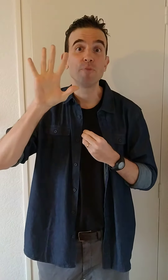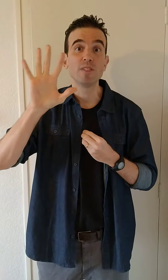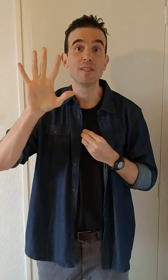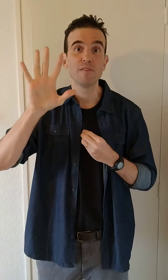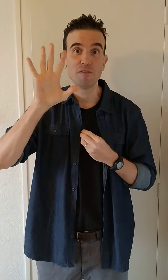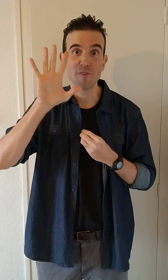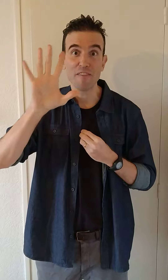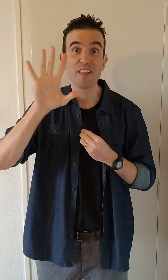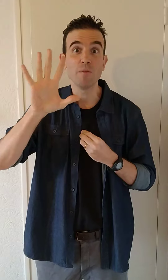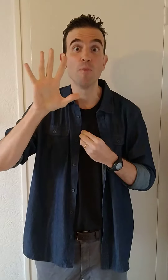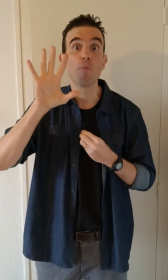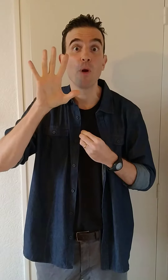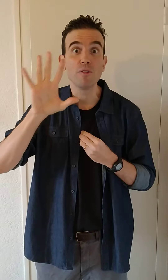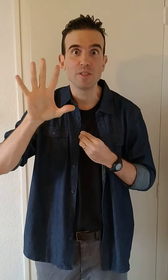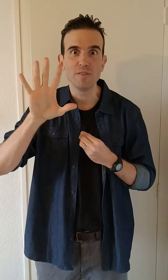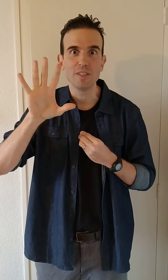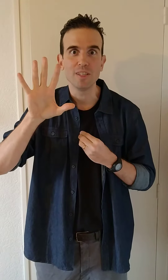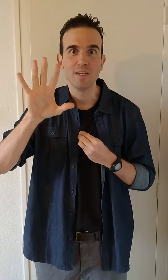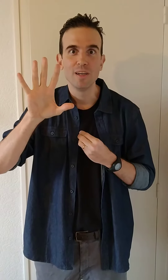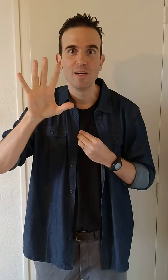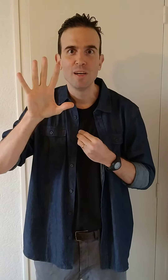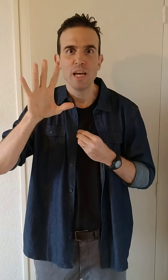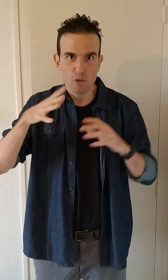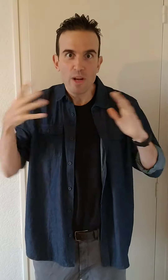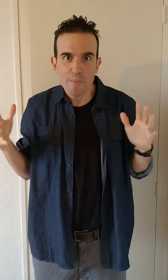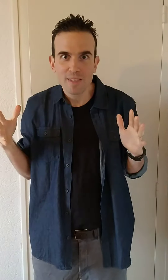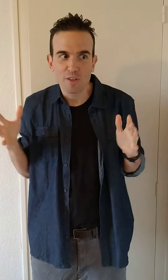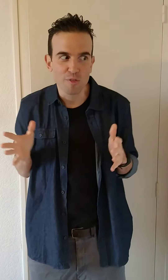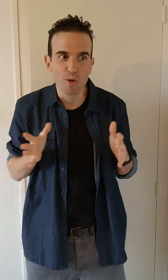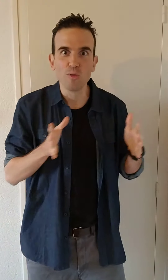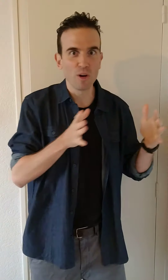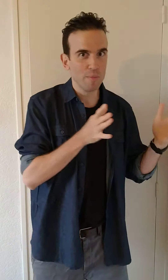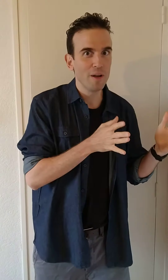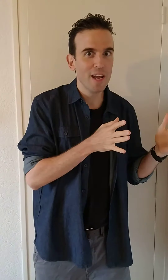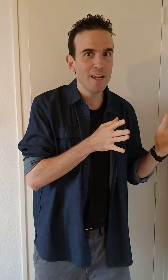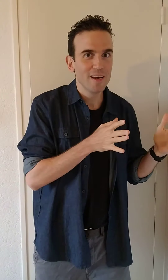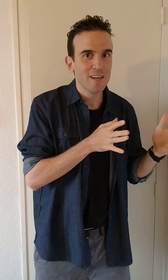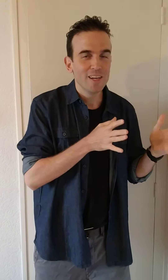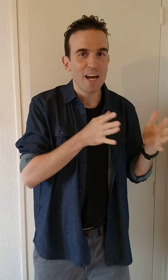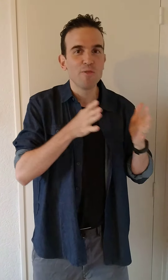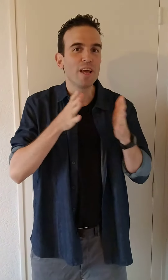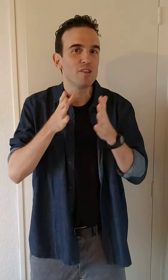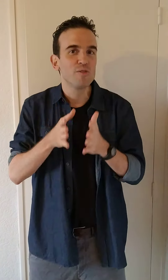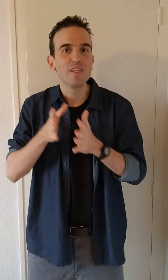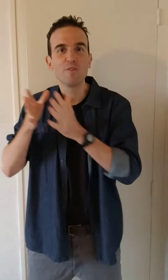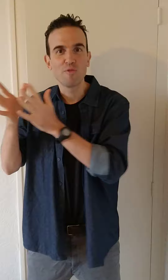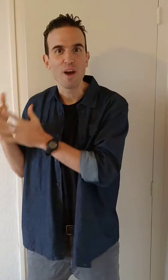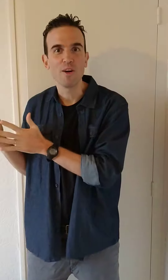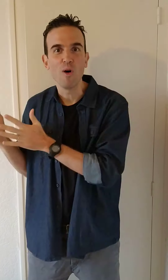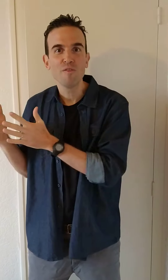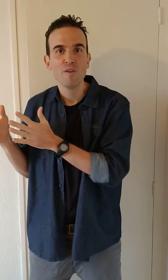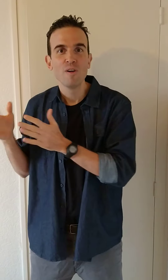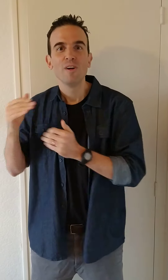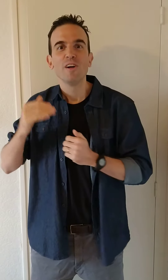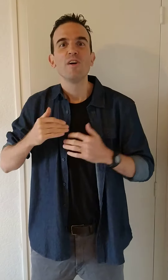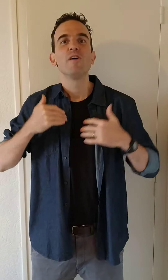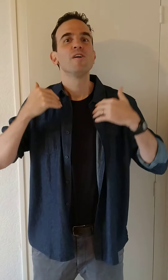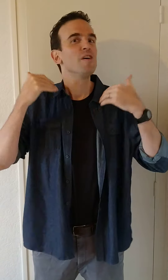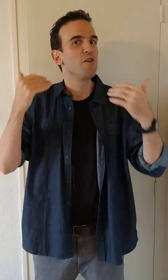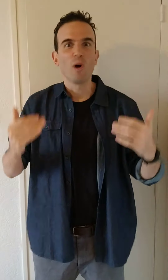times more productivity. It really means that if you go to work on Monday and you take Tuesday to Friday off, you